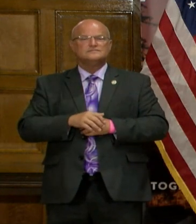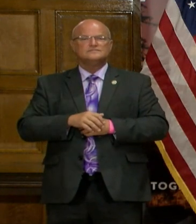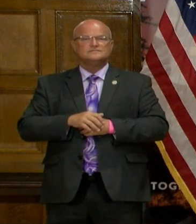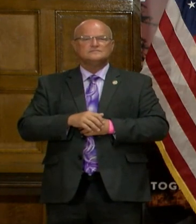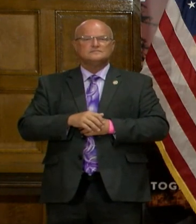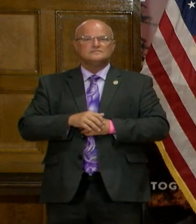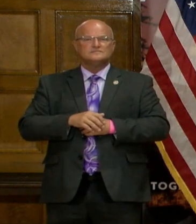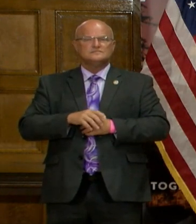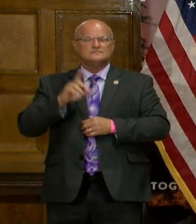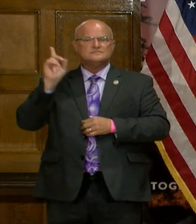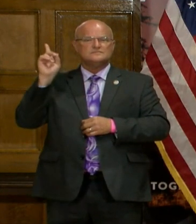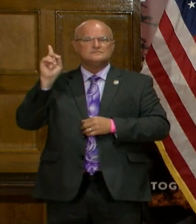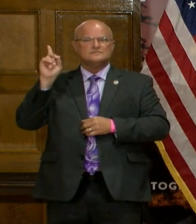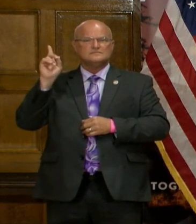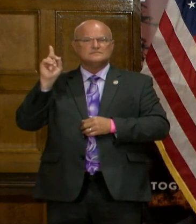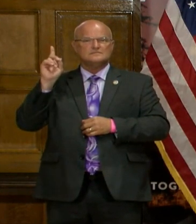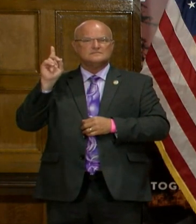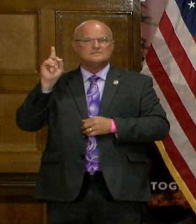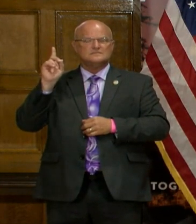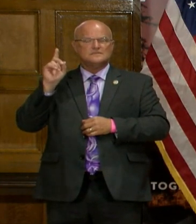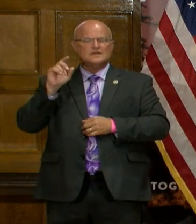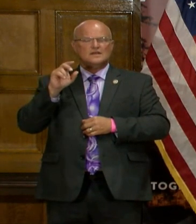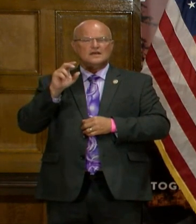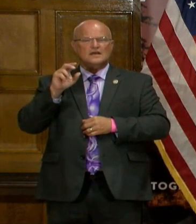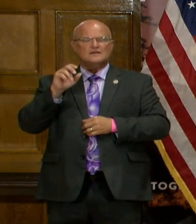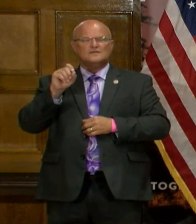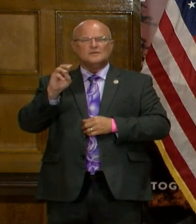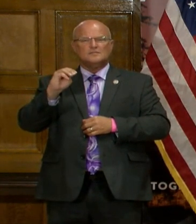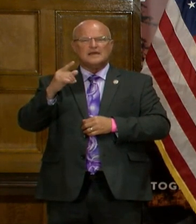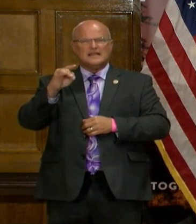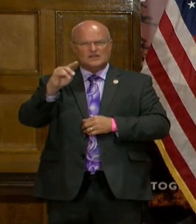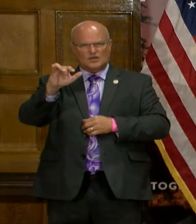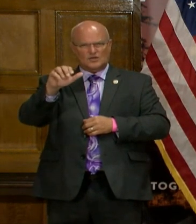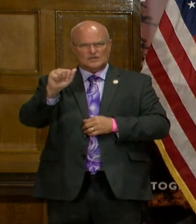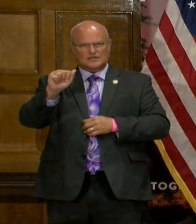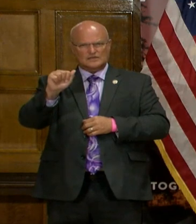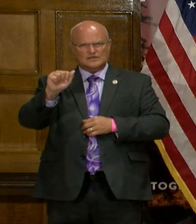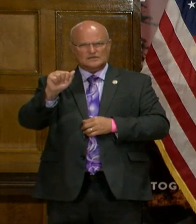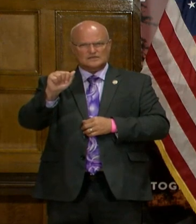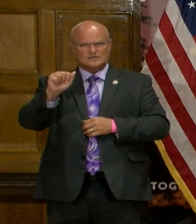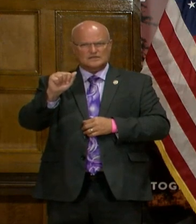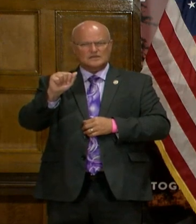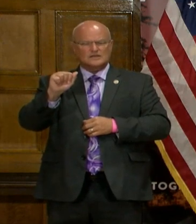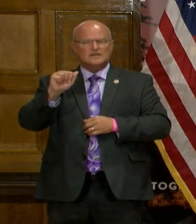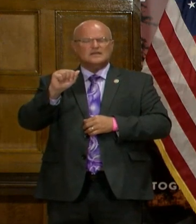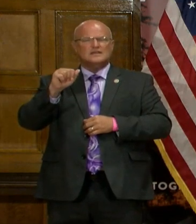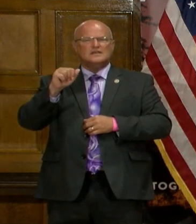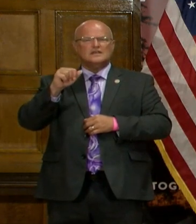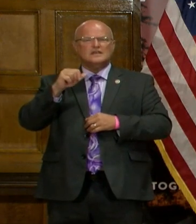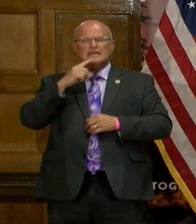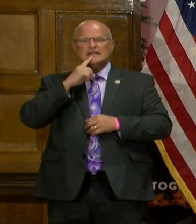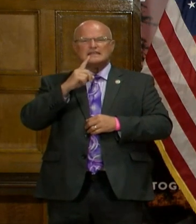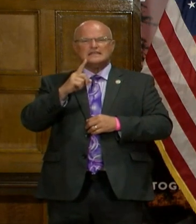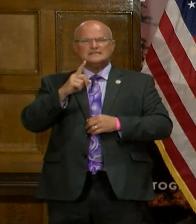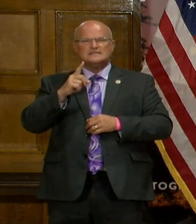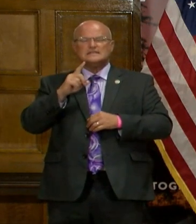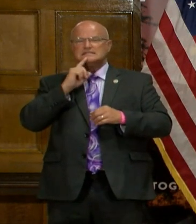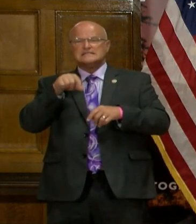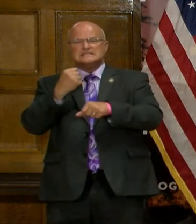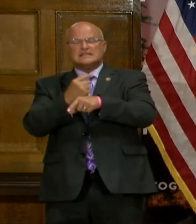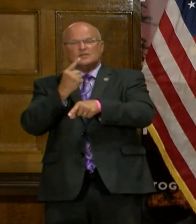Governor Mike McNeil, Magnolia Reporter.com. Was Attorney General Rutledge setting the right example or not?